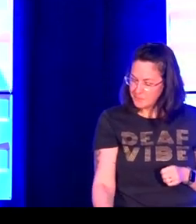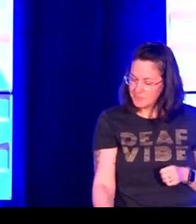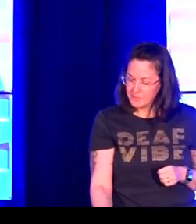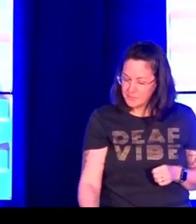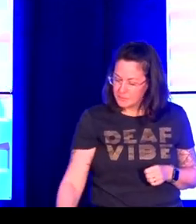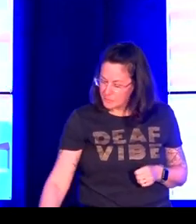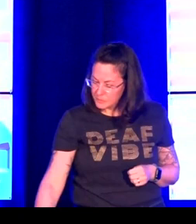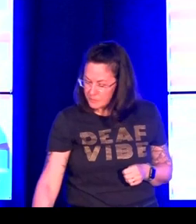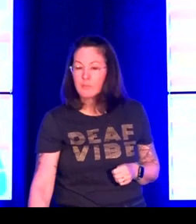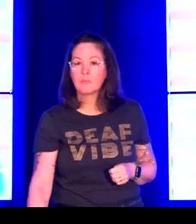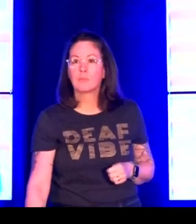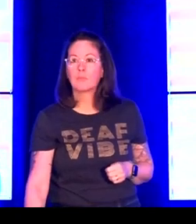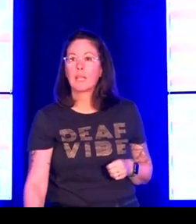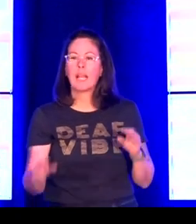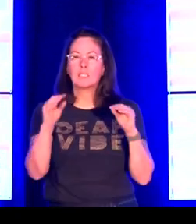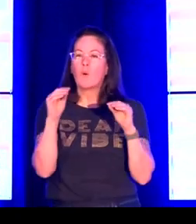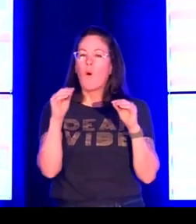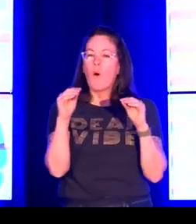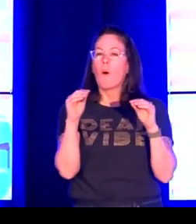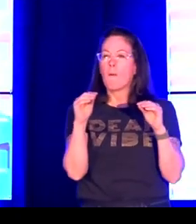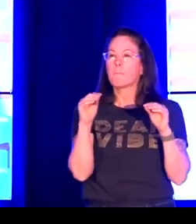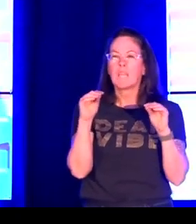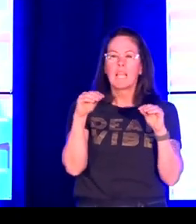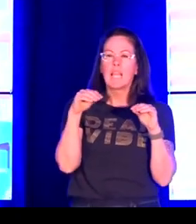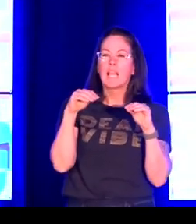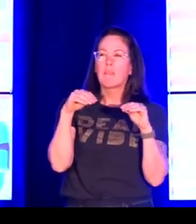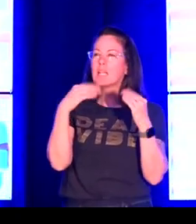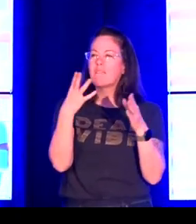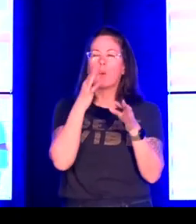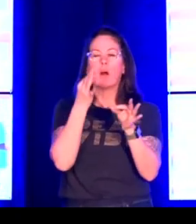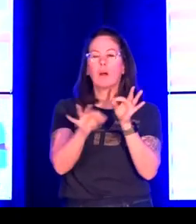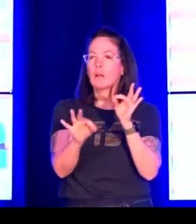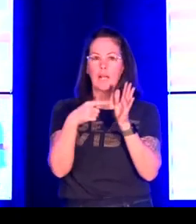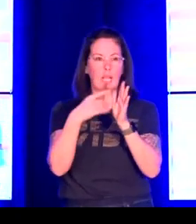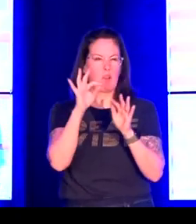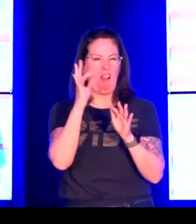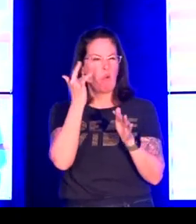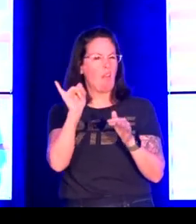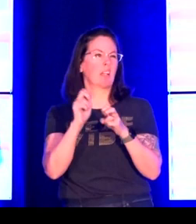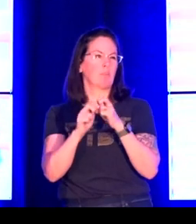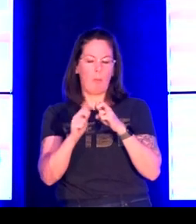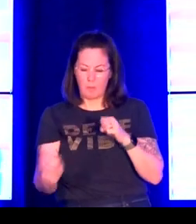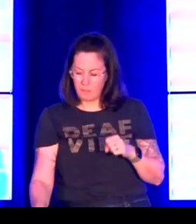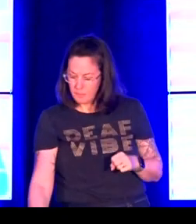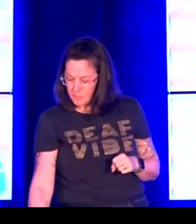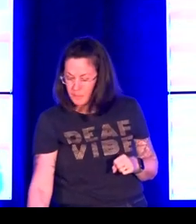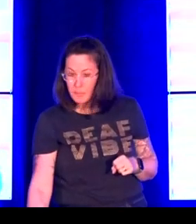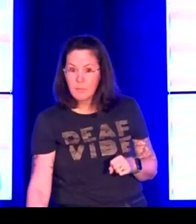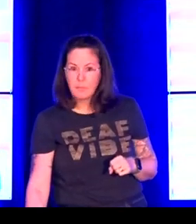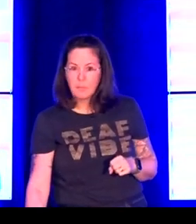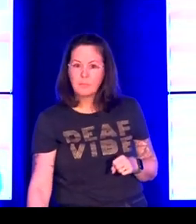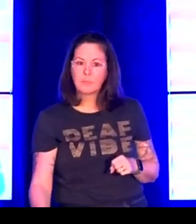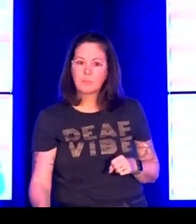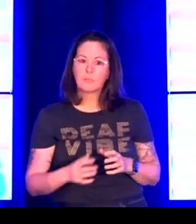I also reference this in my publication that's forthcoming this week I'd like to give you a very brief